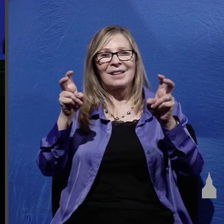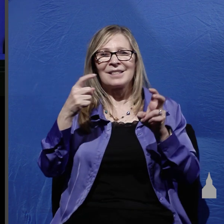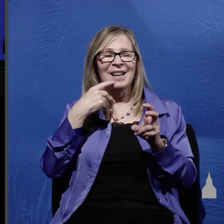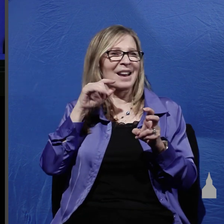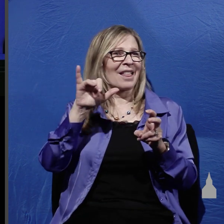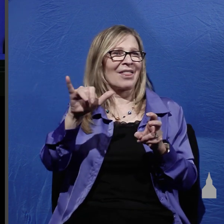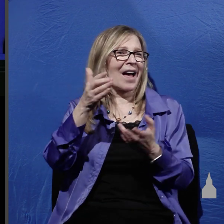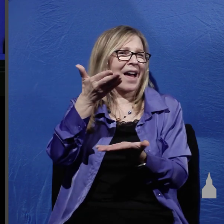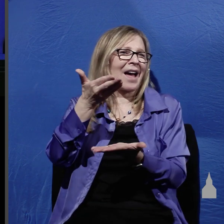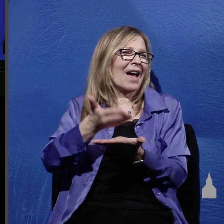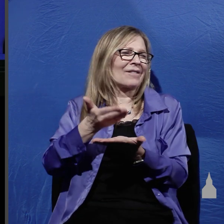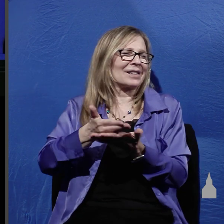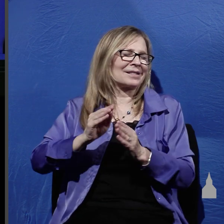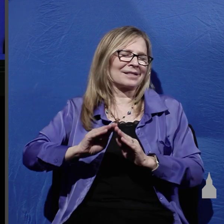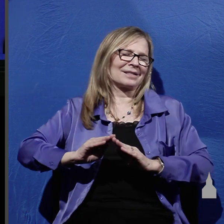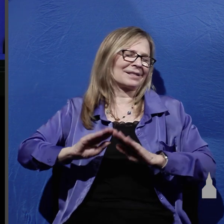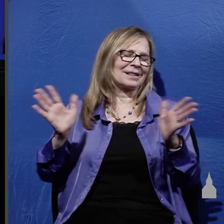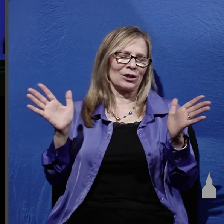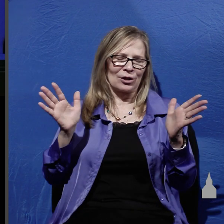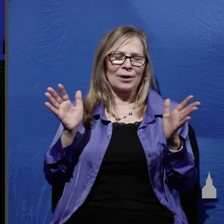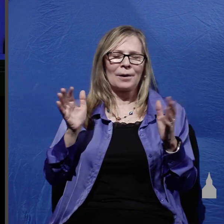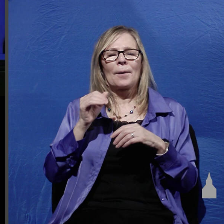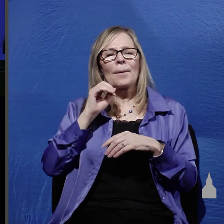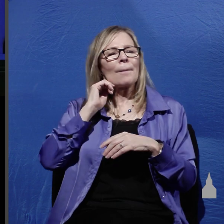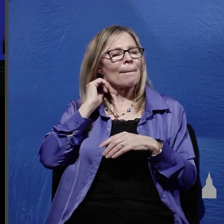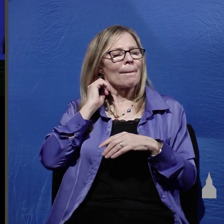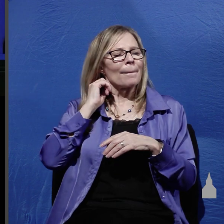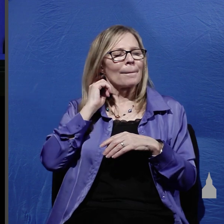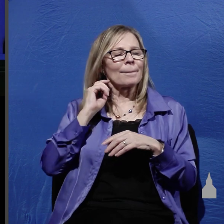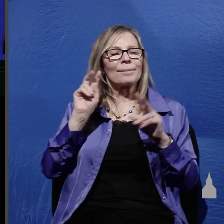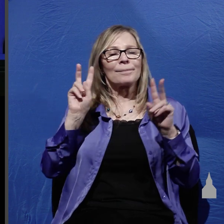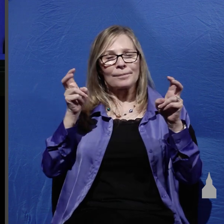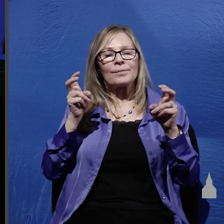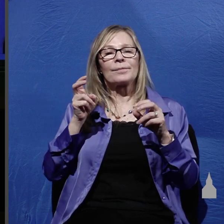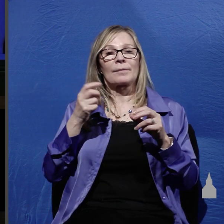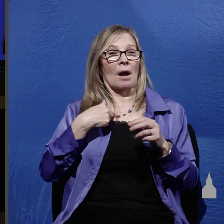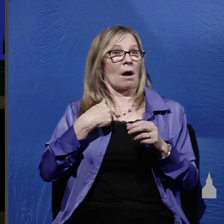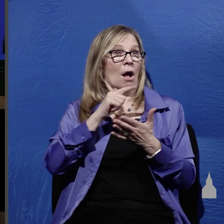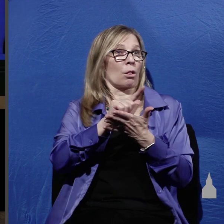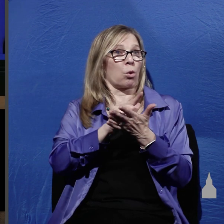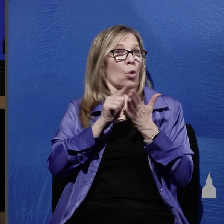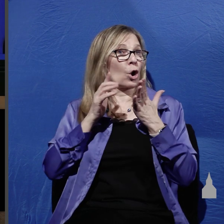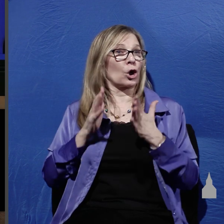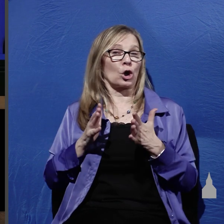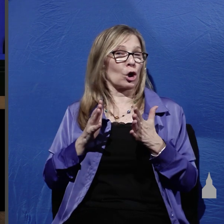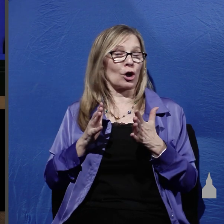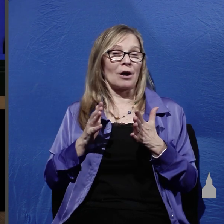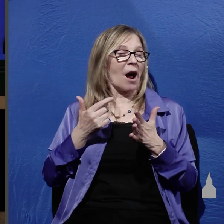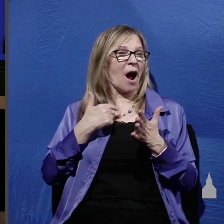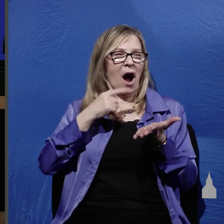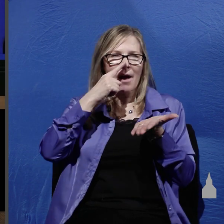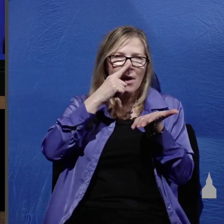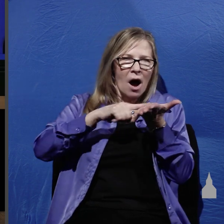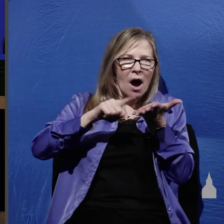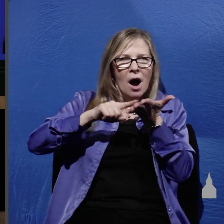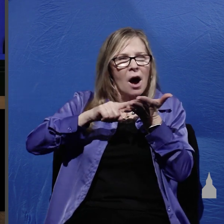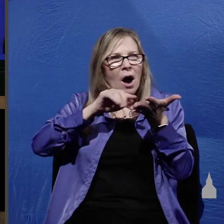irrefutable he said this as a lawyer I've made a prolonged study of the evidences for the events of